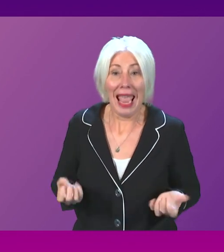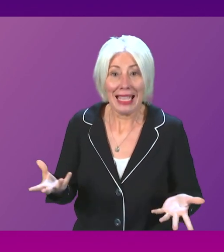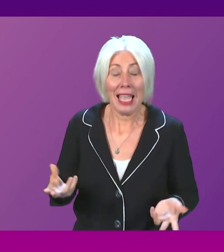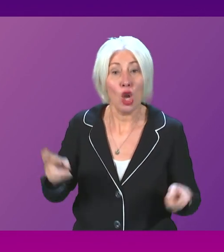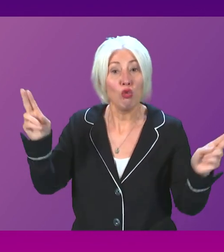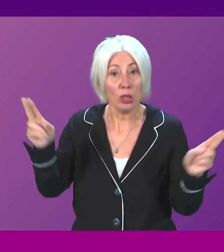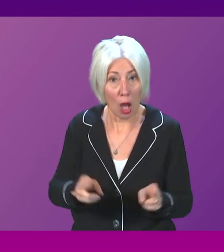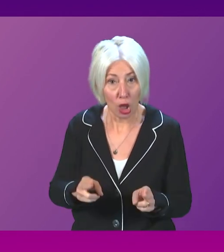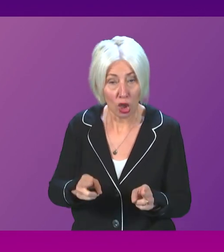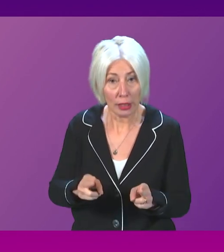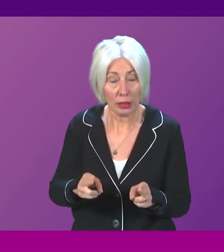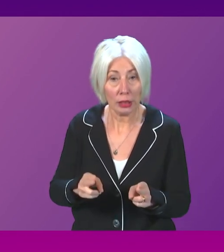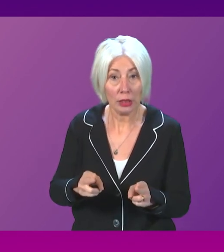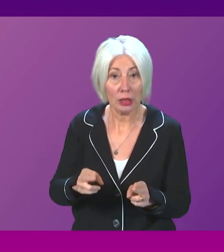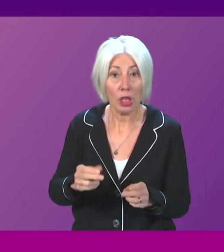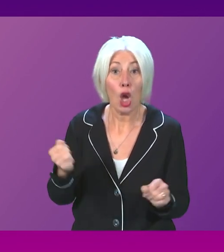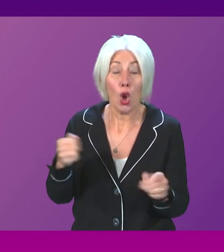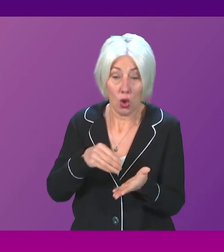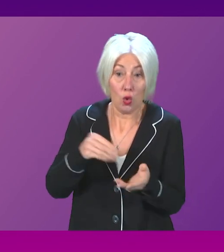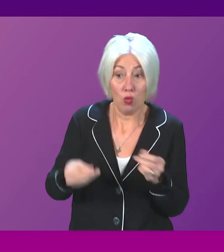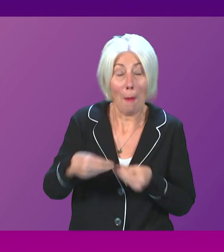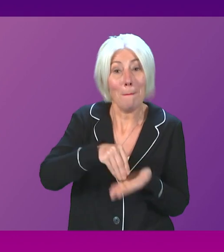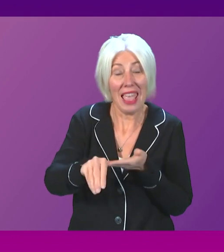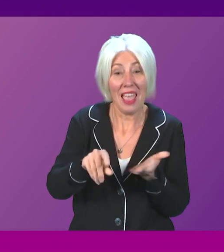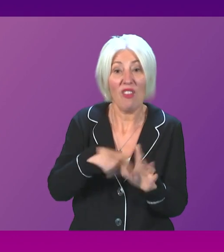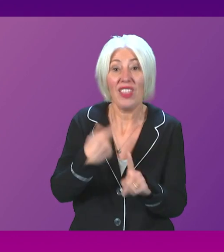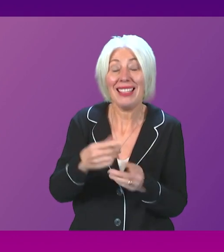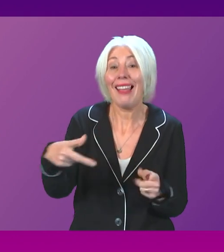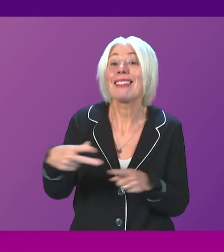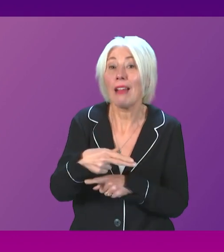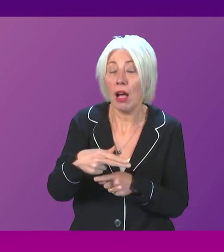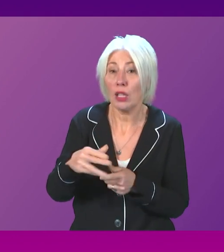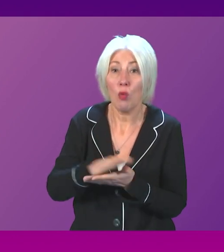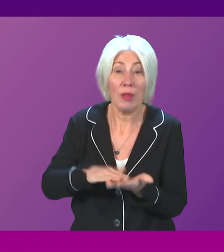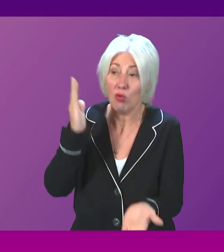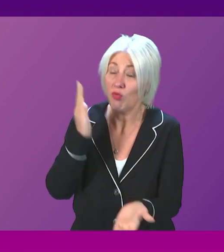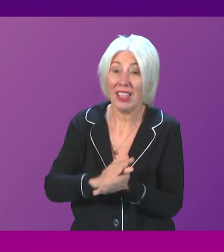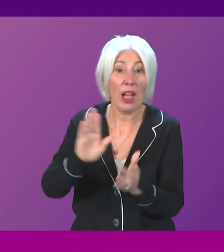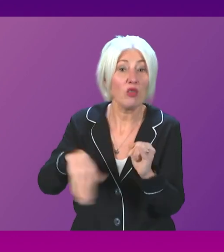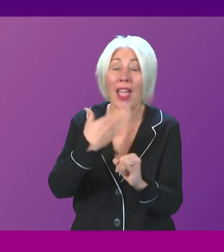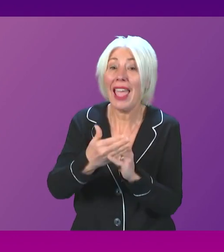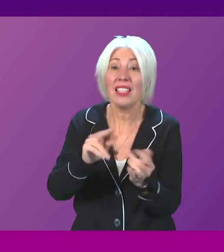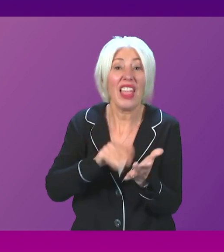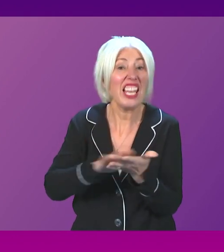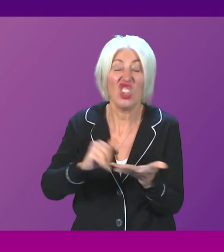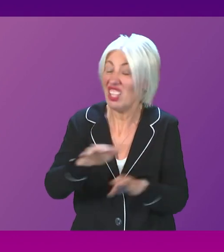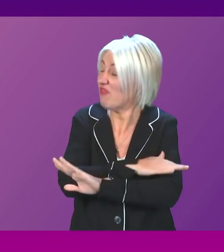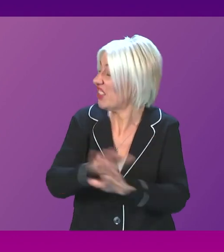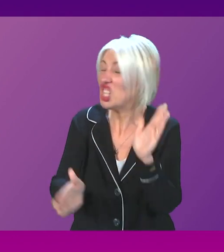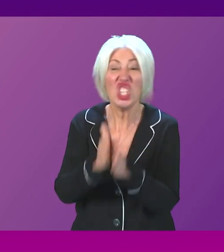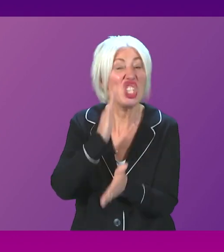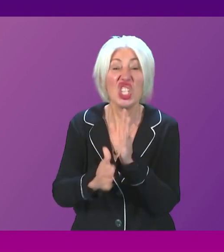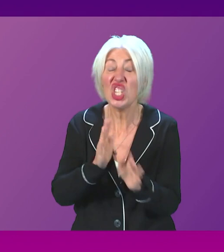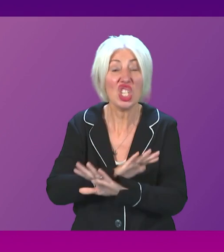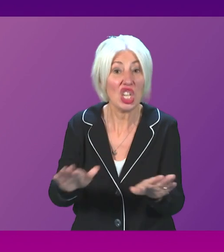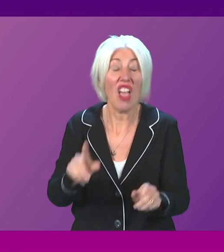that would be required to pay for these tax cuts would mean effectively the end of the NHS as we know it. That is